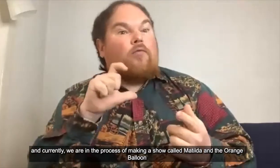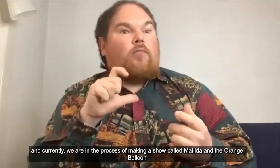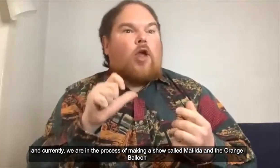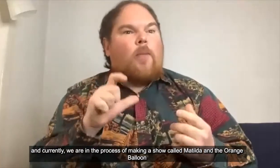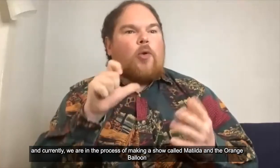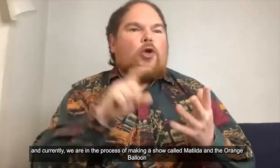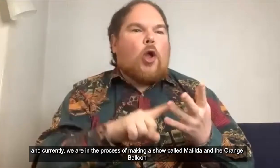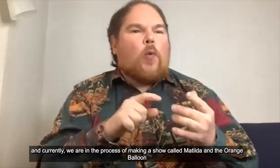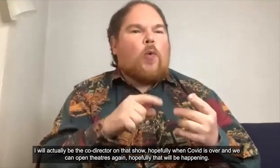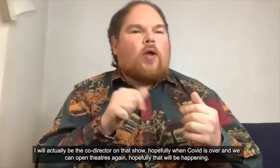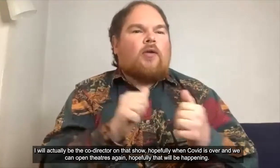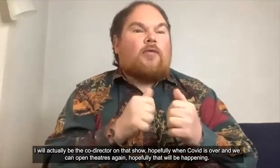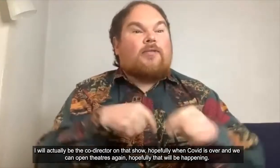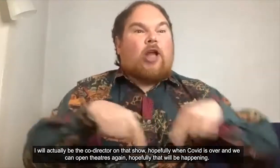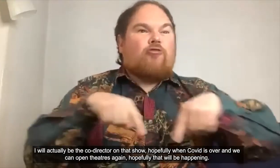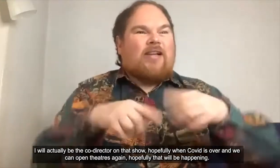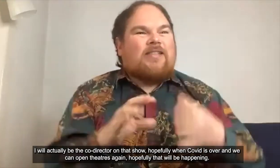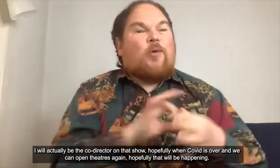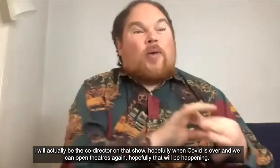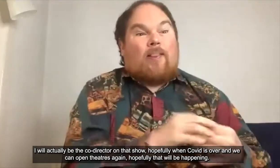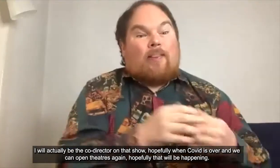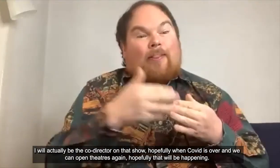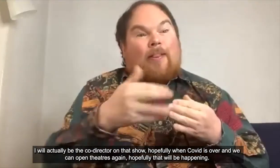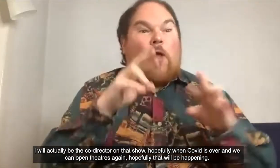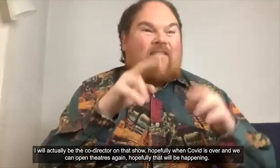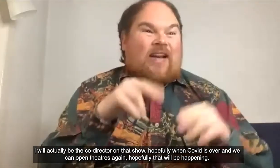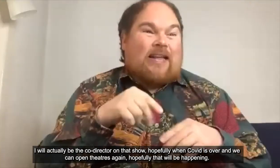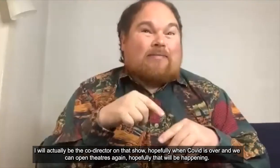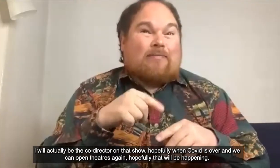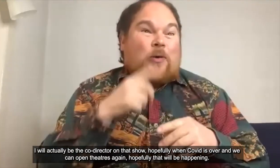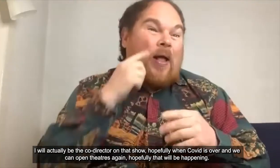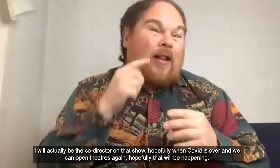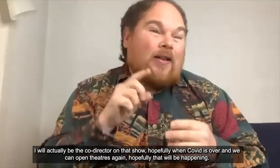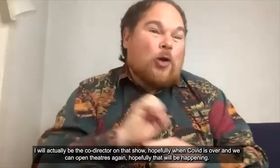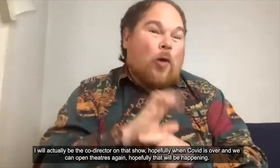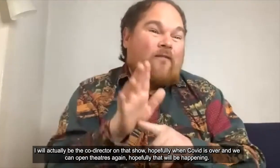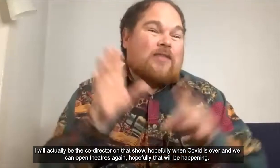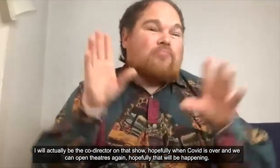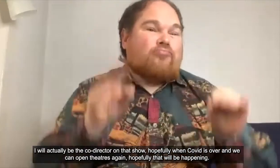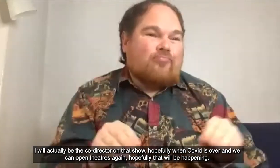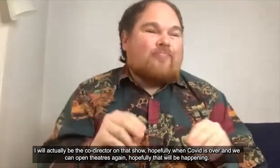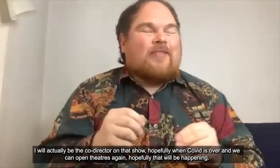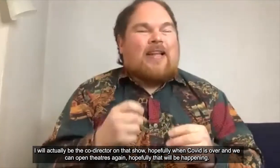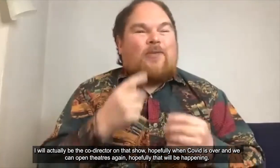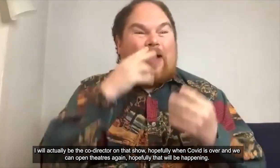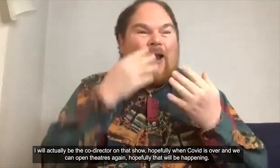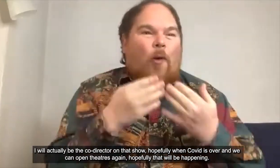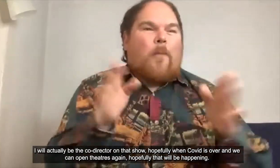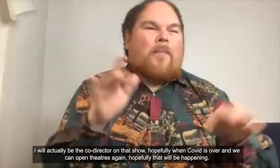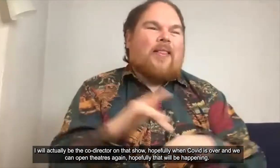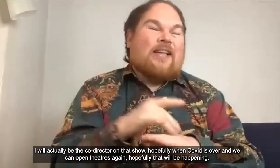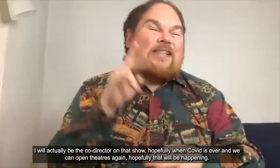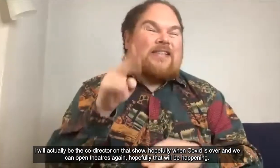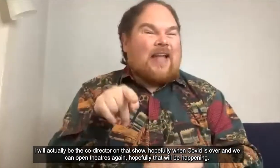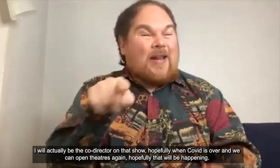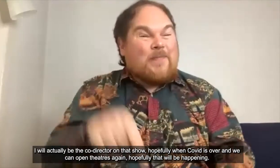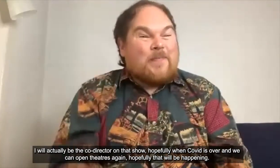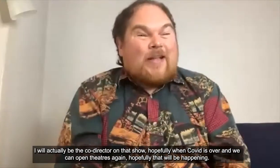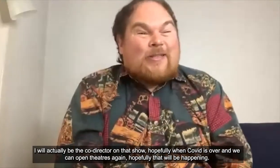Balloon and I will actually be the co-director on that show hopefully that when Covid is over and we can open